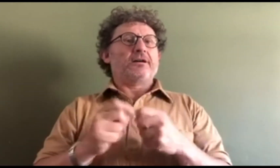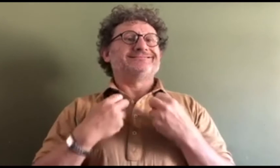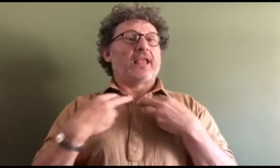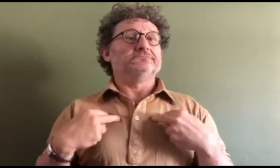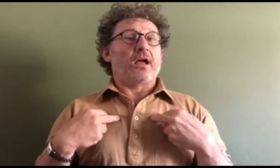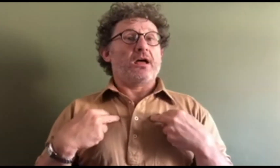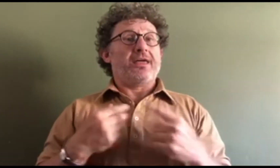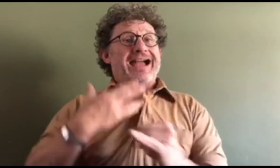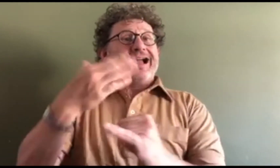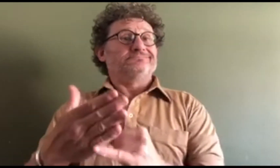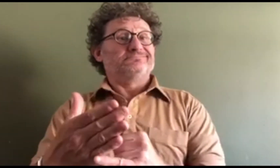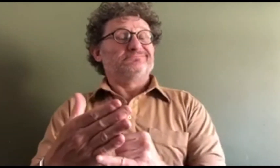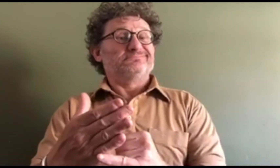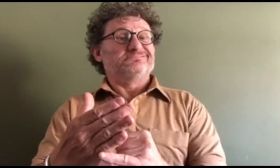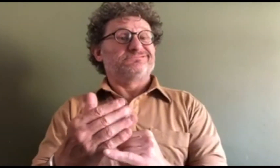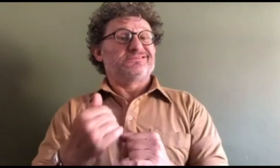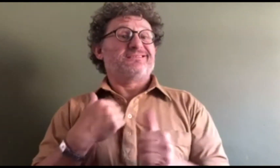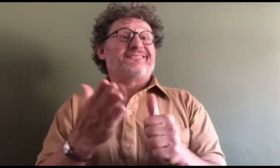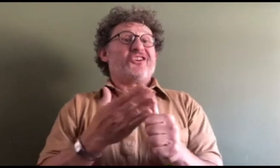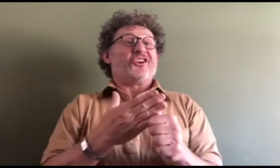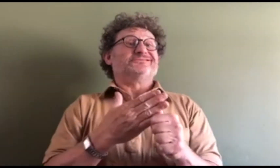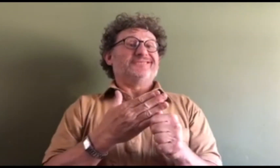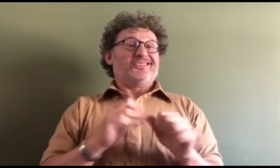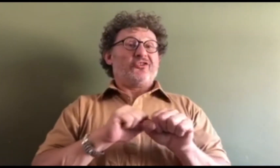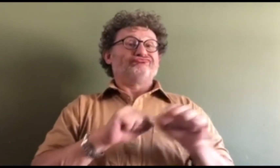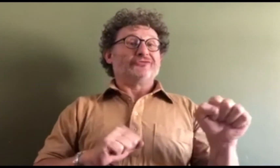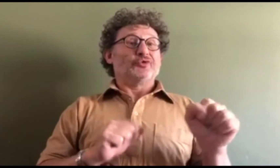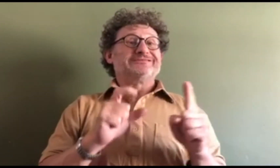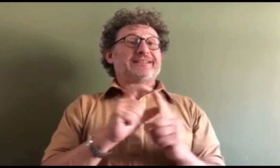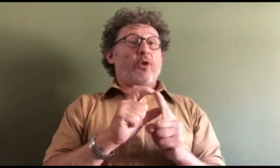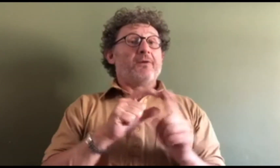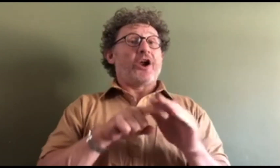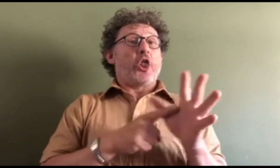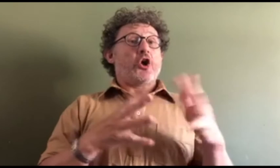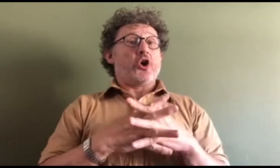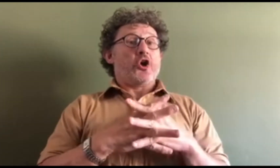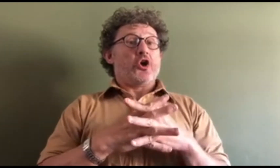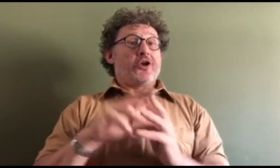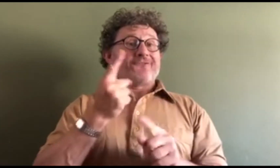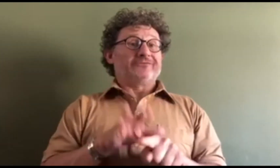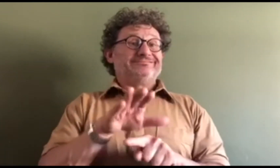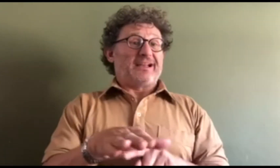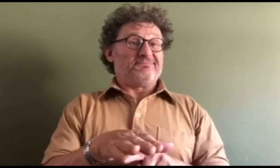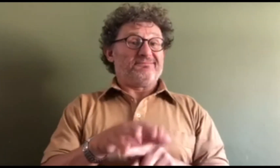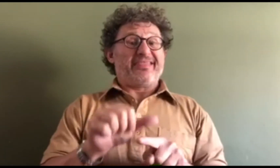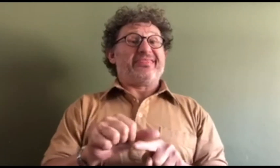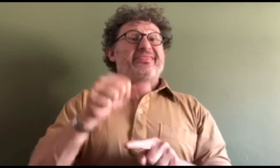become a solicitor at the end of this process. First of all, doing the graduate diploma in law. That will be my first step,